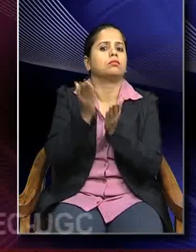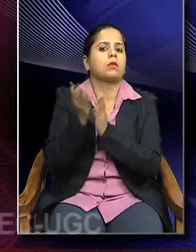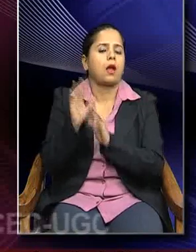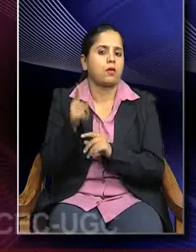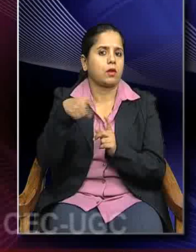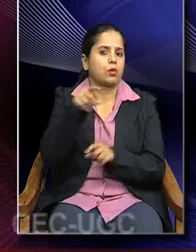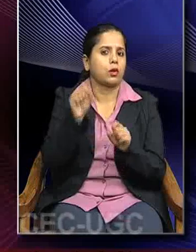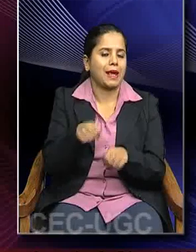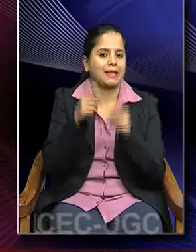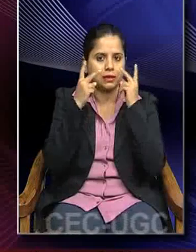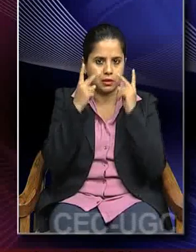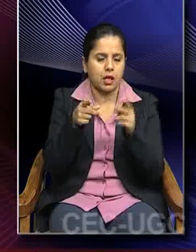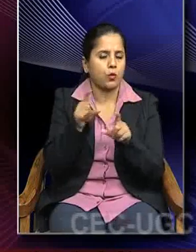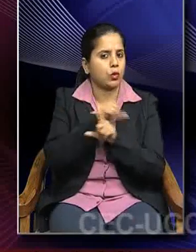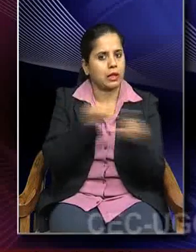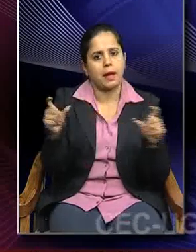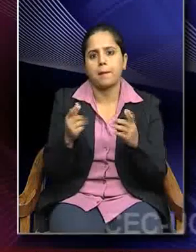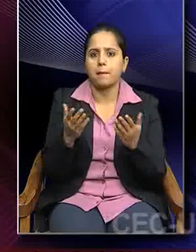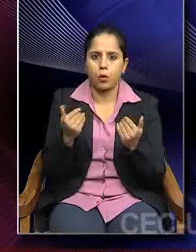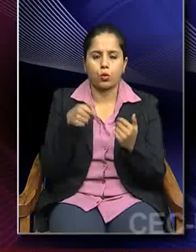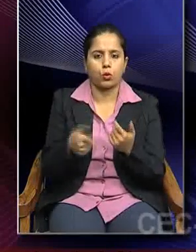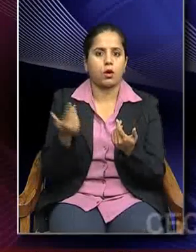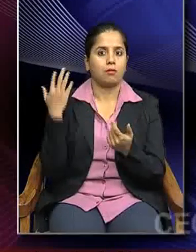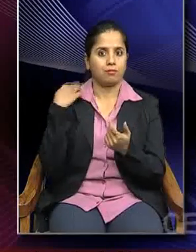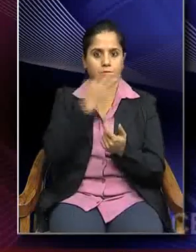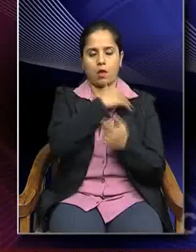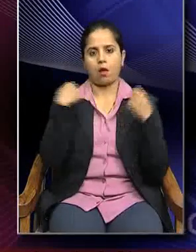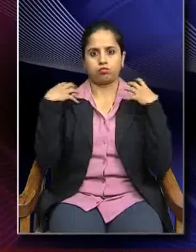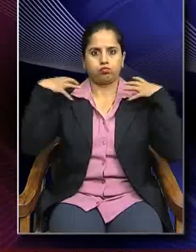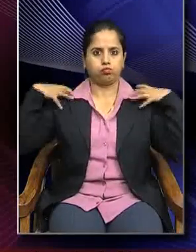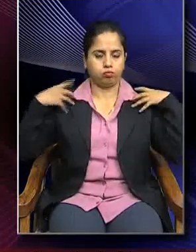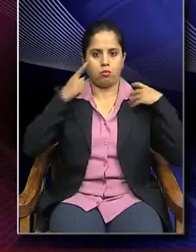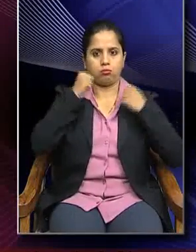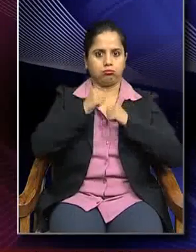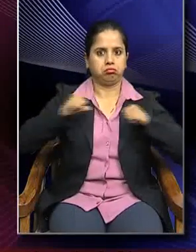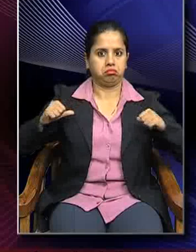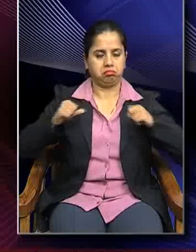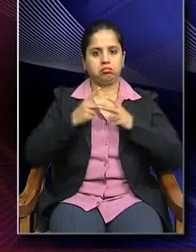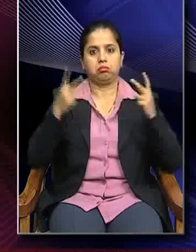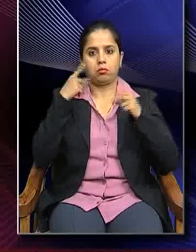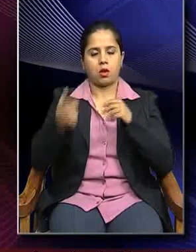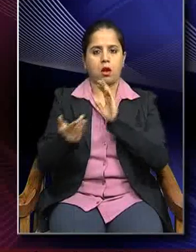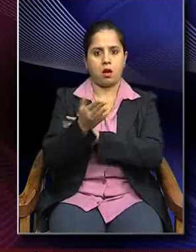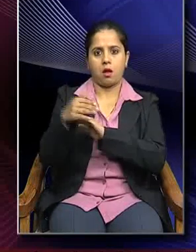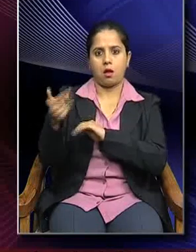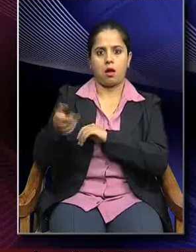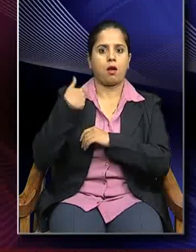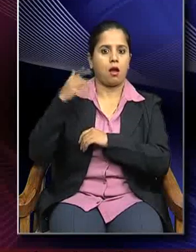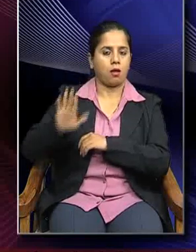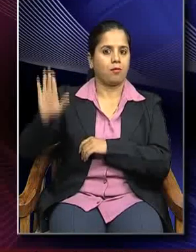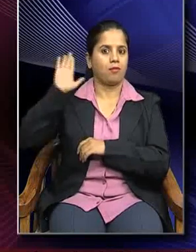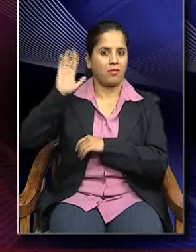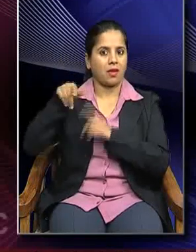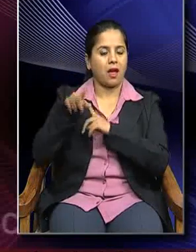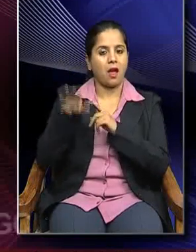can be seen very clearly. The shoulders are broad masculine torso and right hand is raised in Abhay